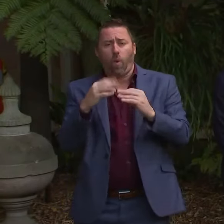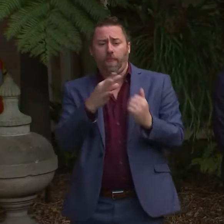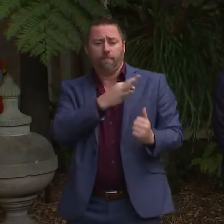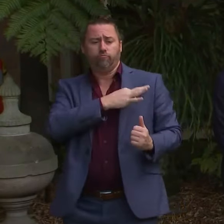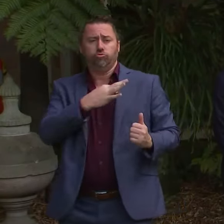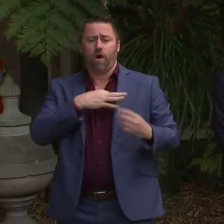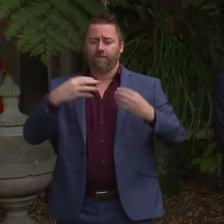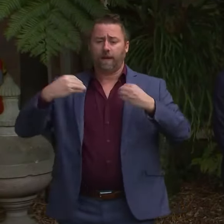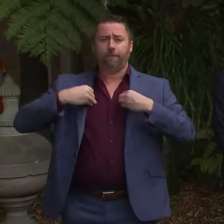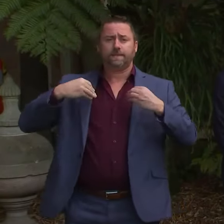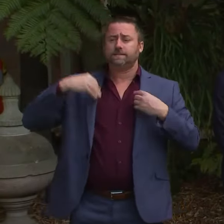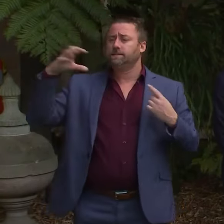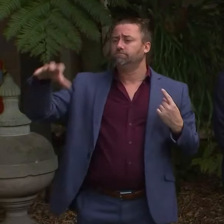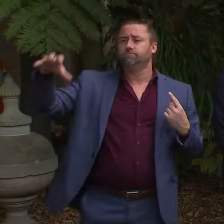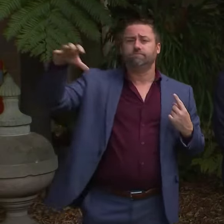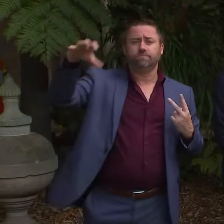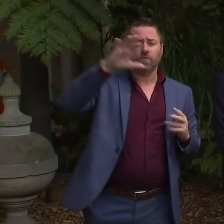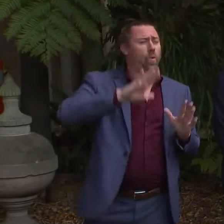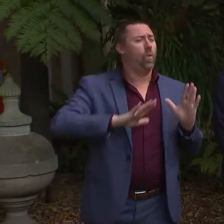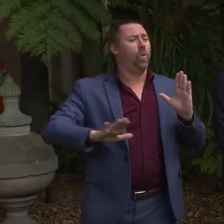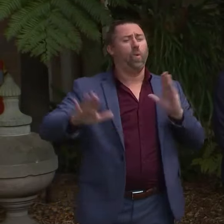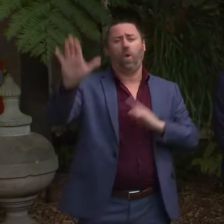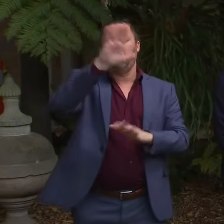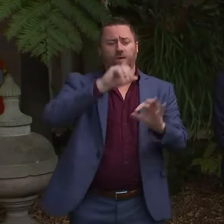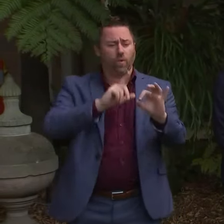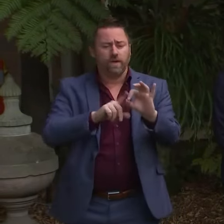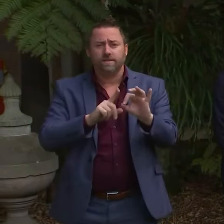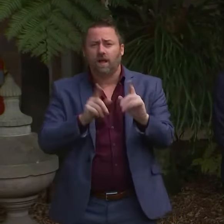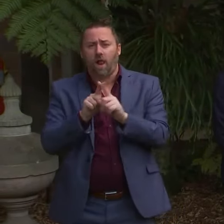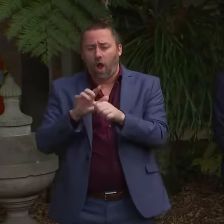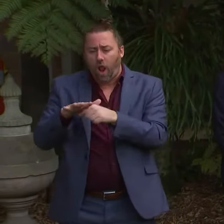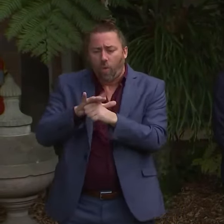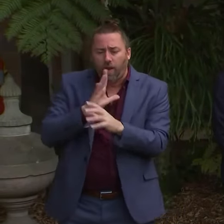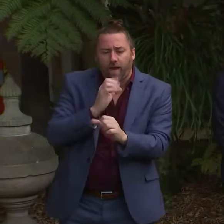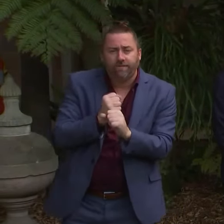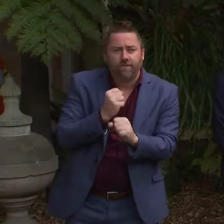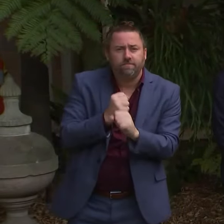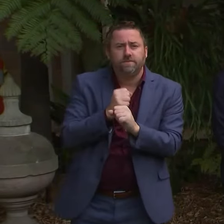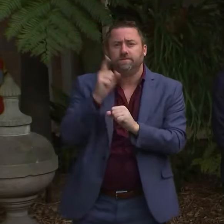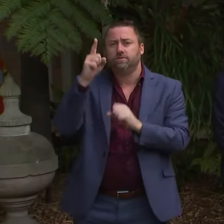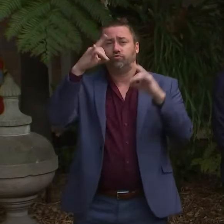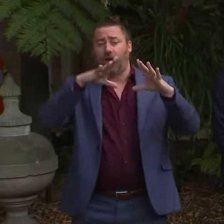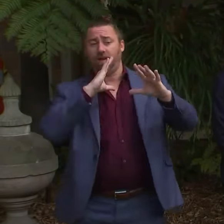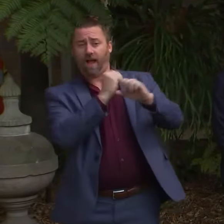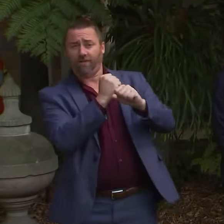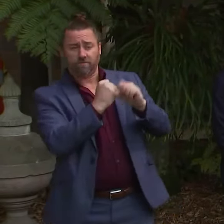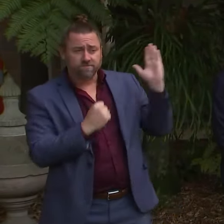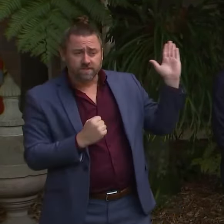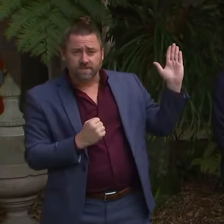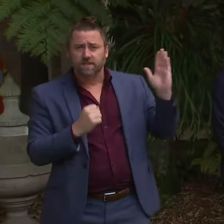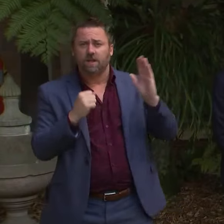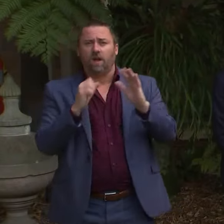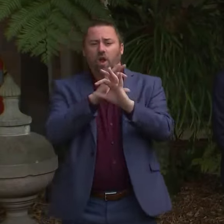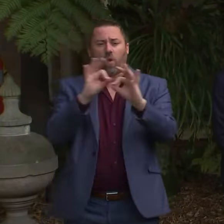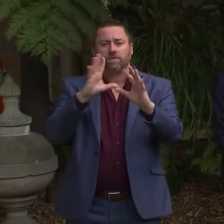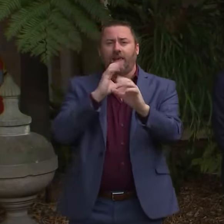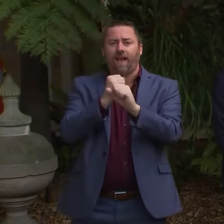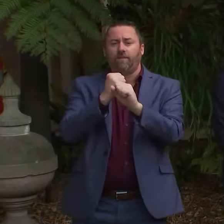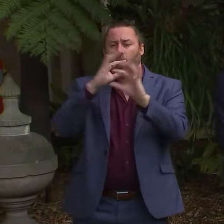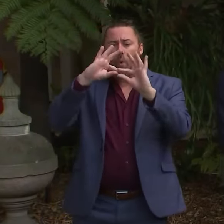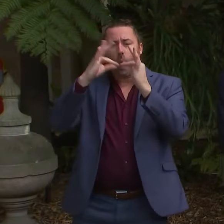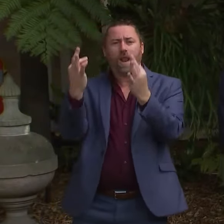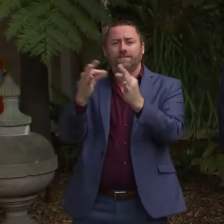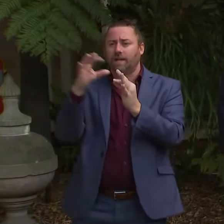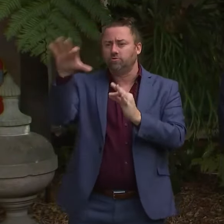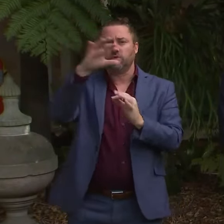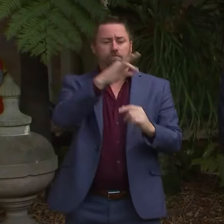capital investment right across this state. We partner with local government, we partner with the Commonwealth, we partner with NGOs and the private sector